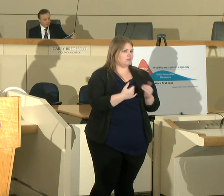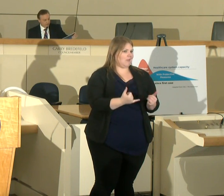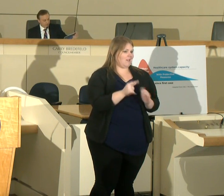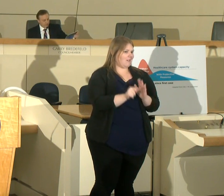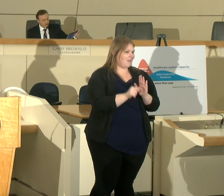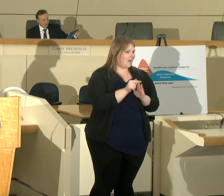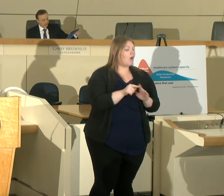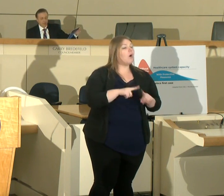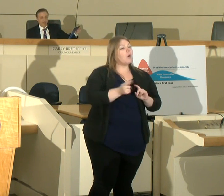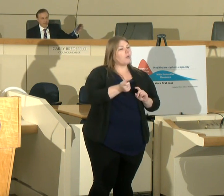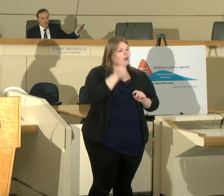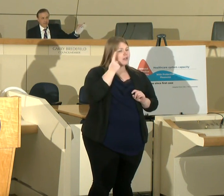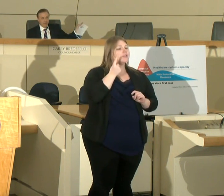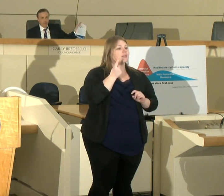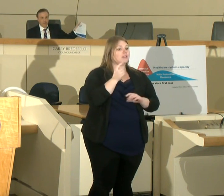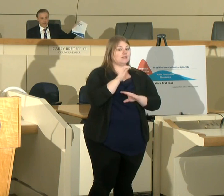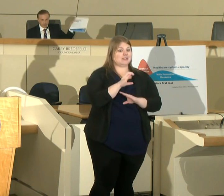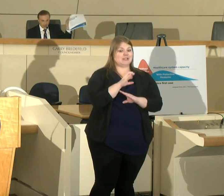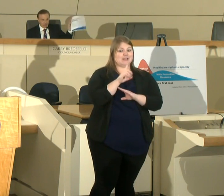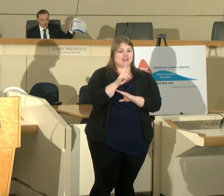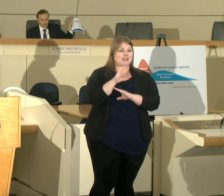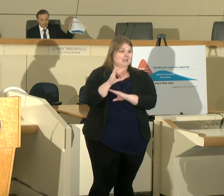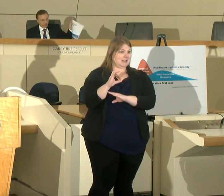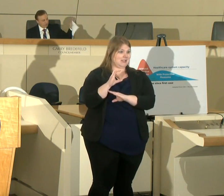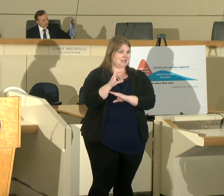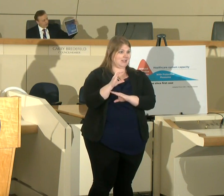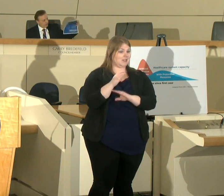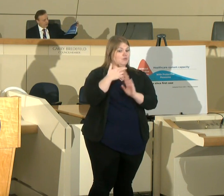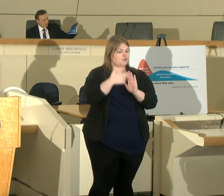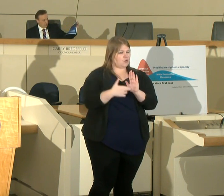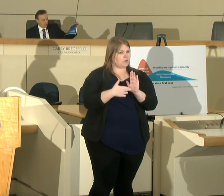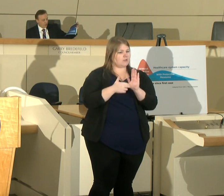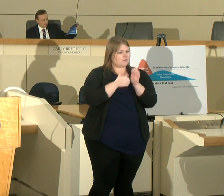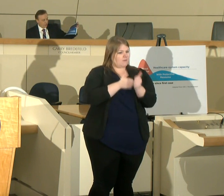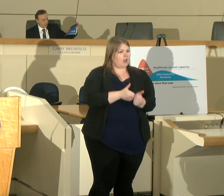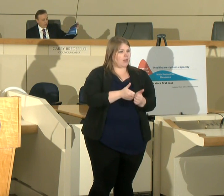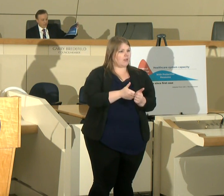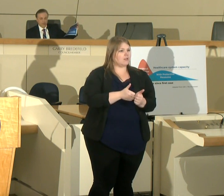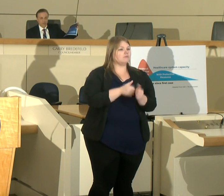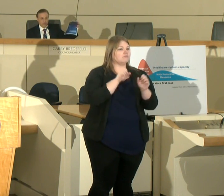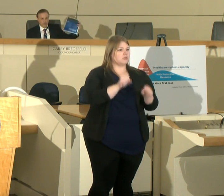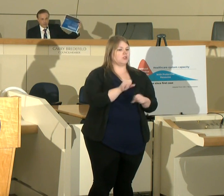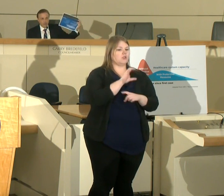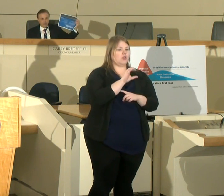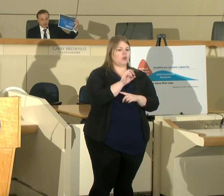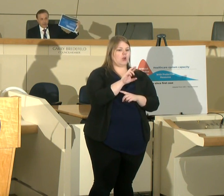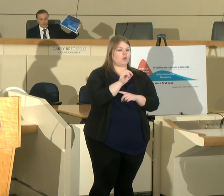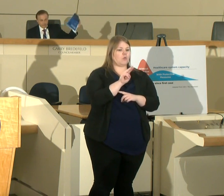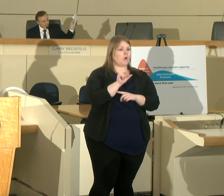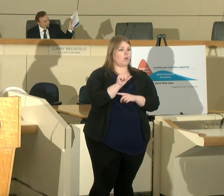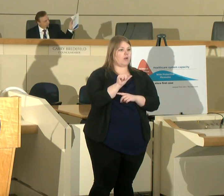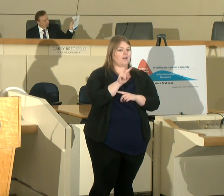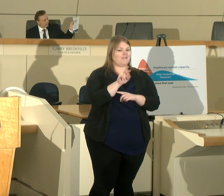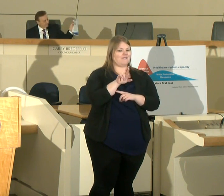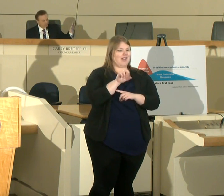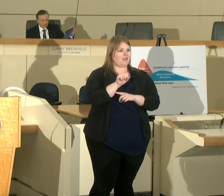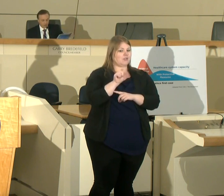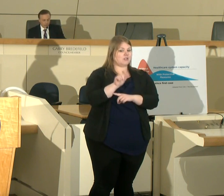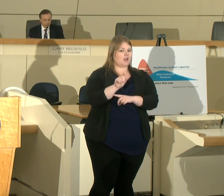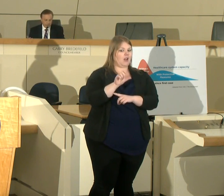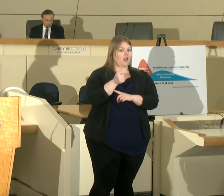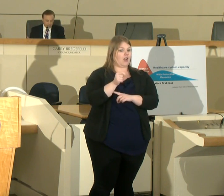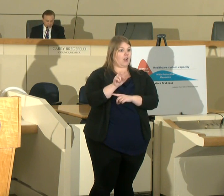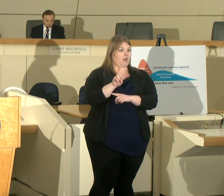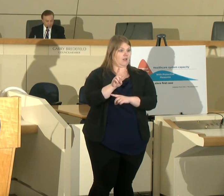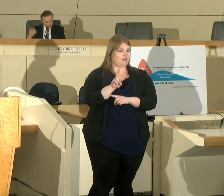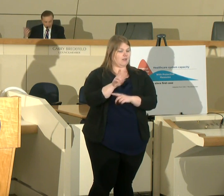there's there is a CDC and guidelines and you can go to coronavirus.gov and find out exactly